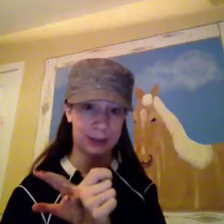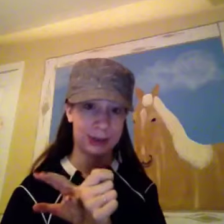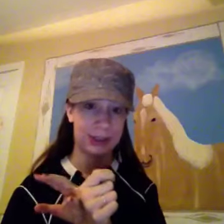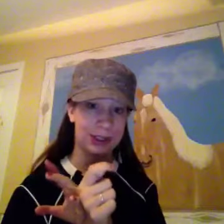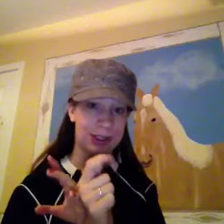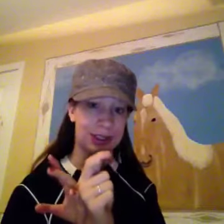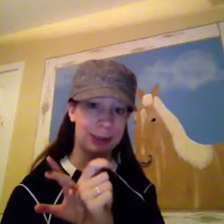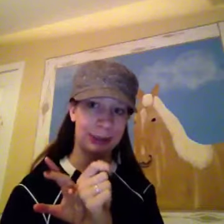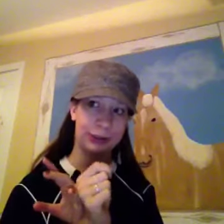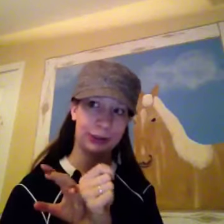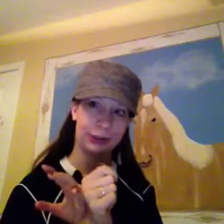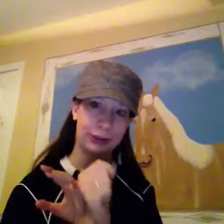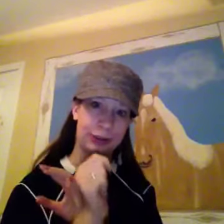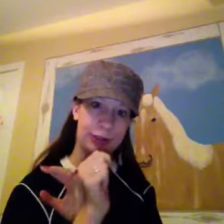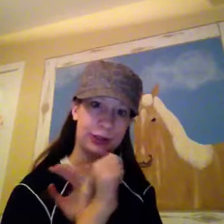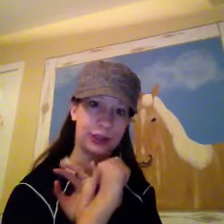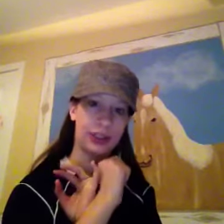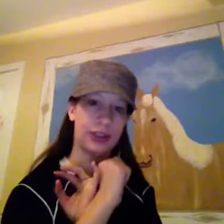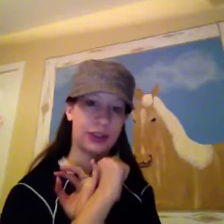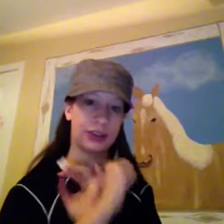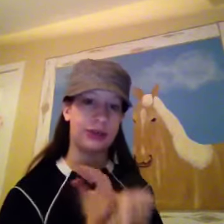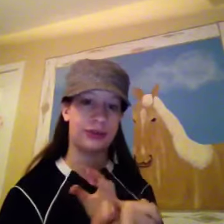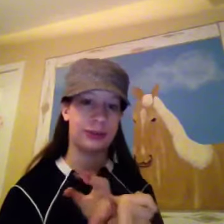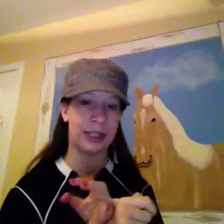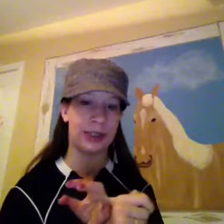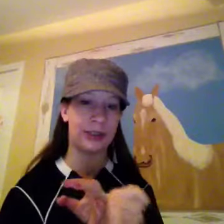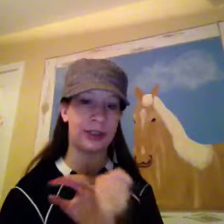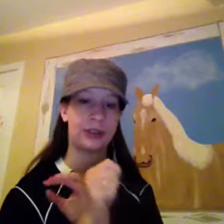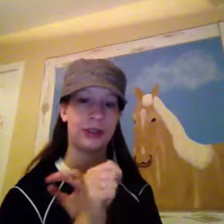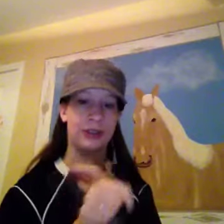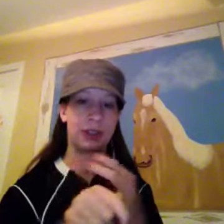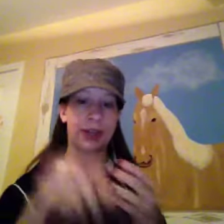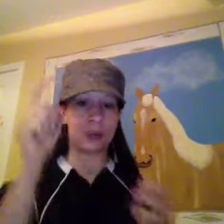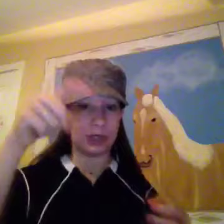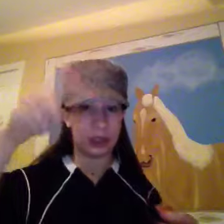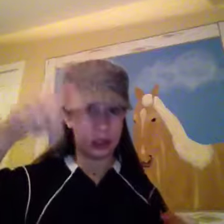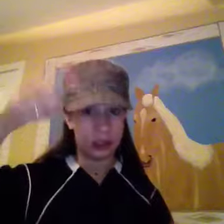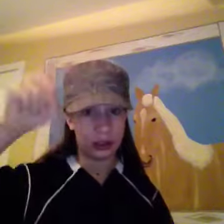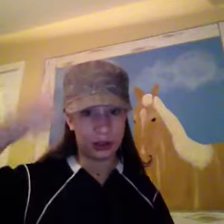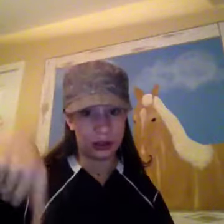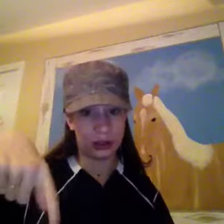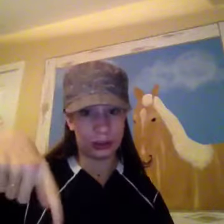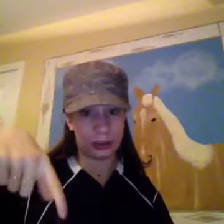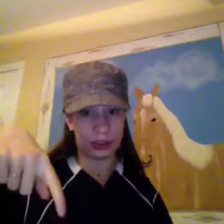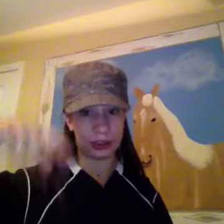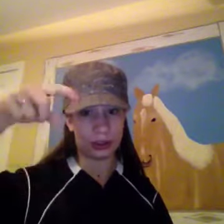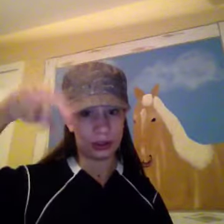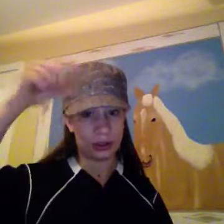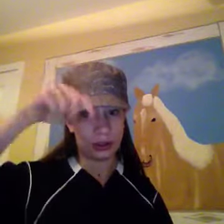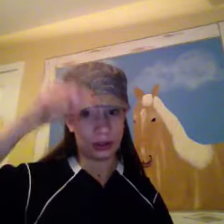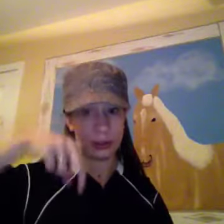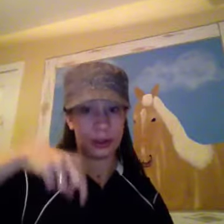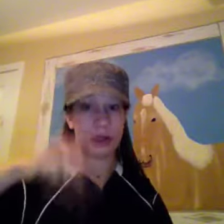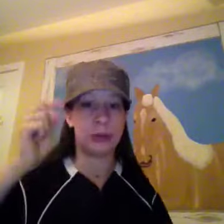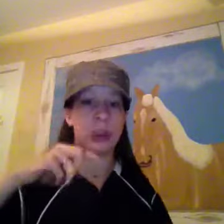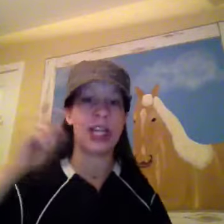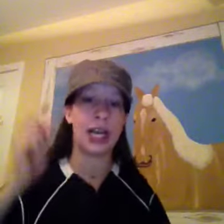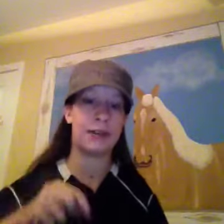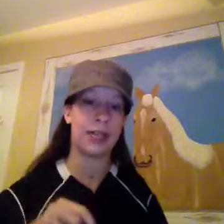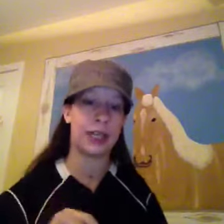I'm gonna do all the looks from there So if you have one certain person you want me to do I'm doing Effie